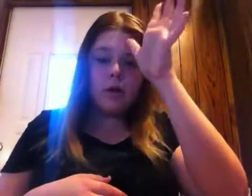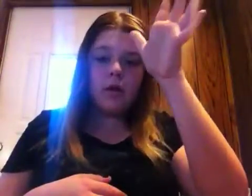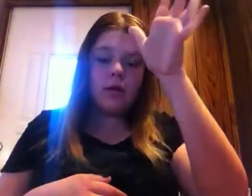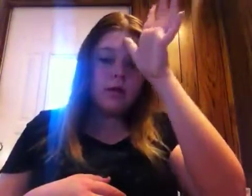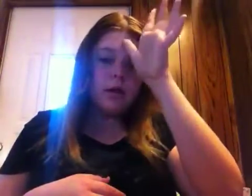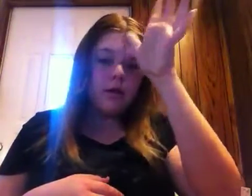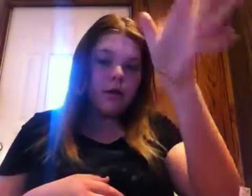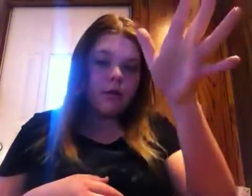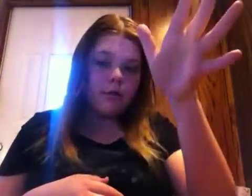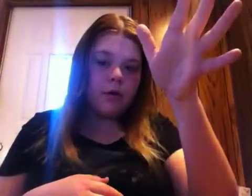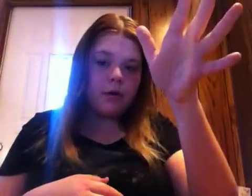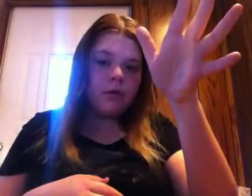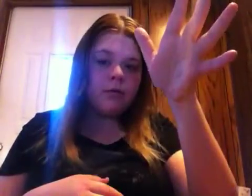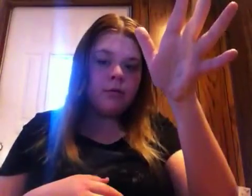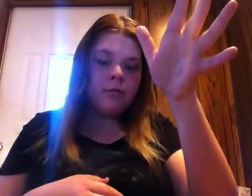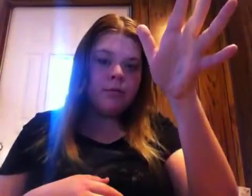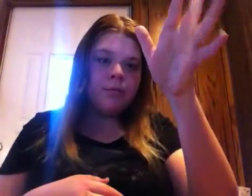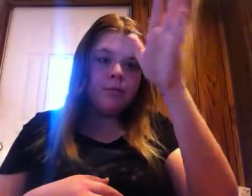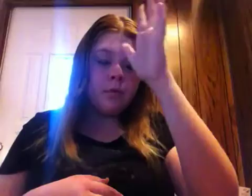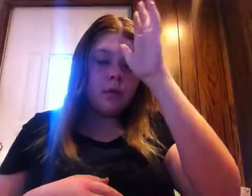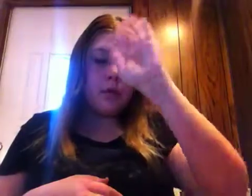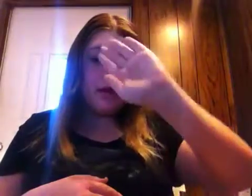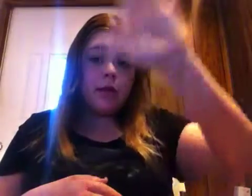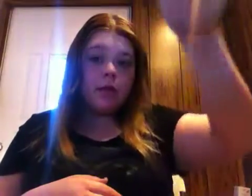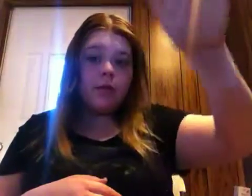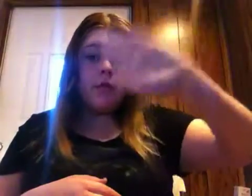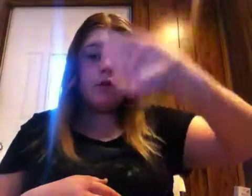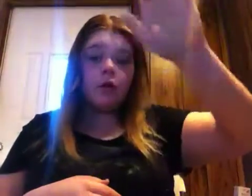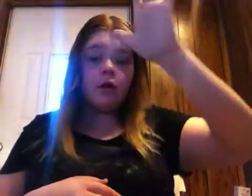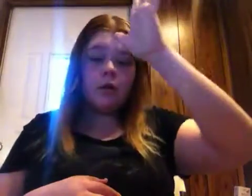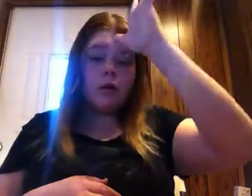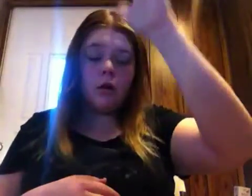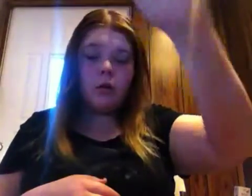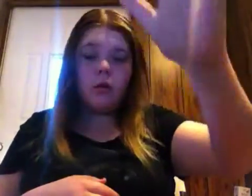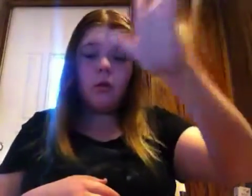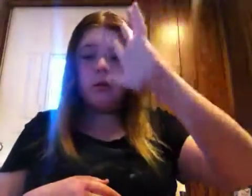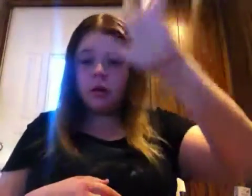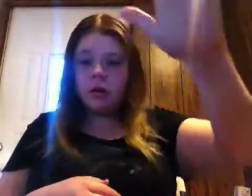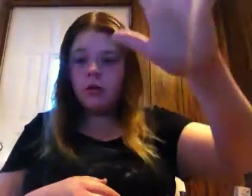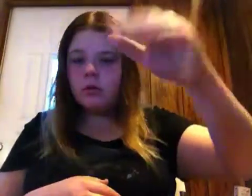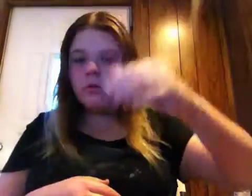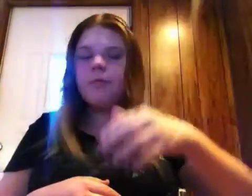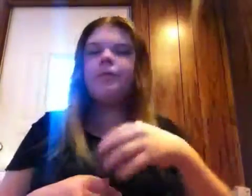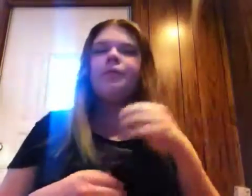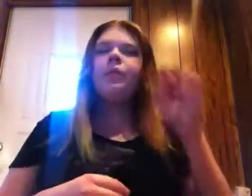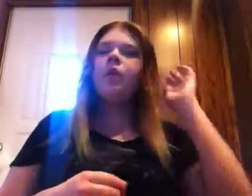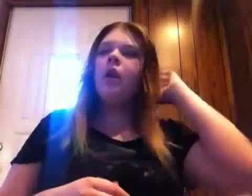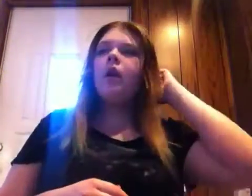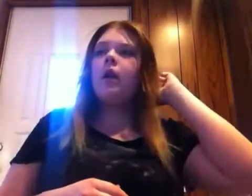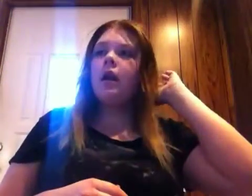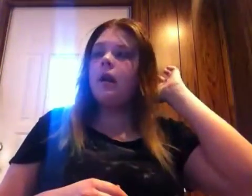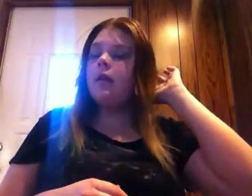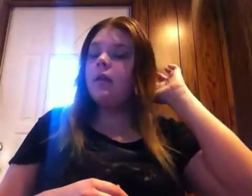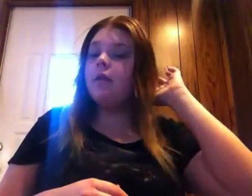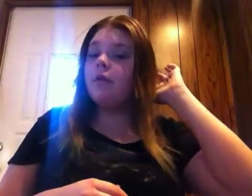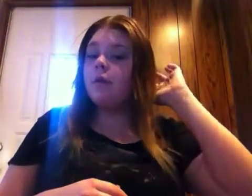father, so I do grandfather. Like, in the future. Like, older. And then, for